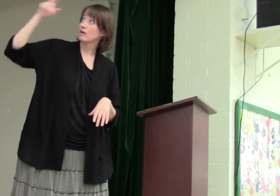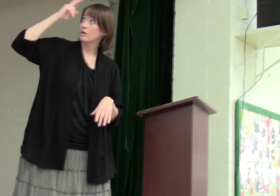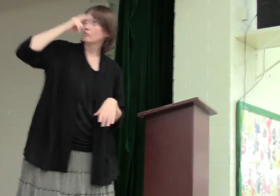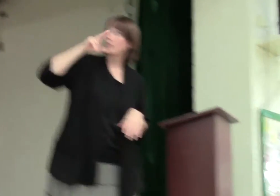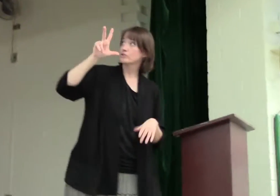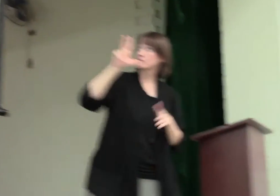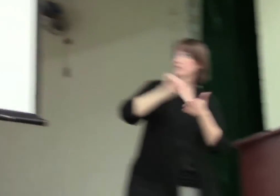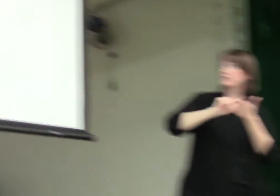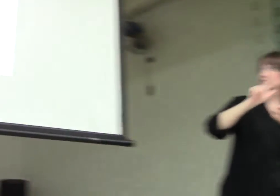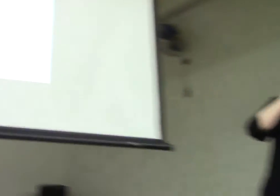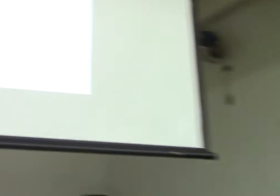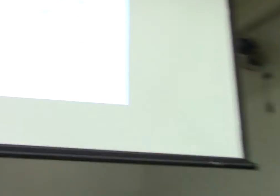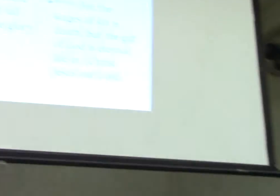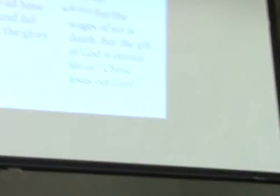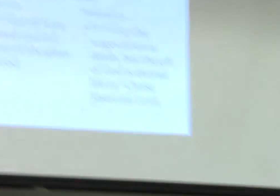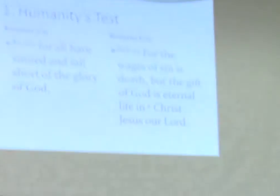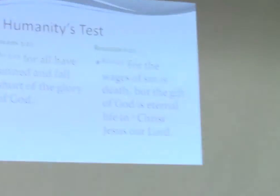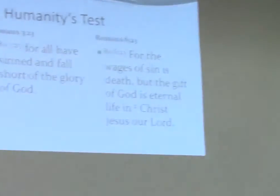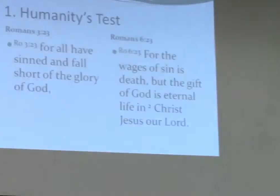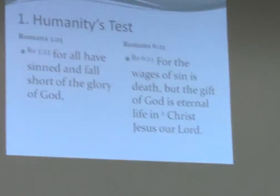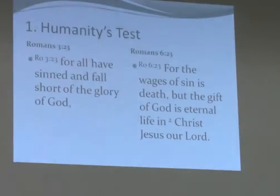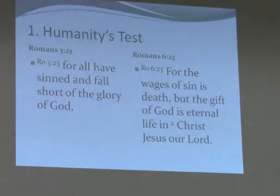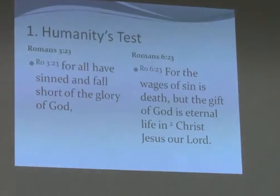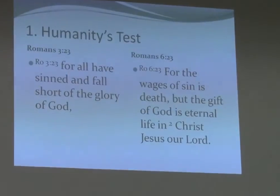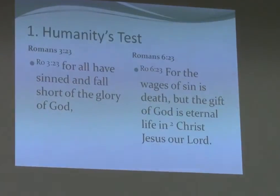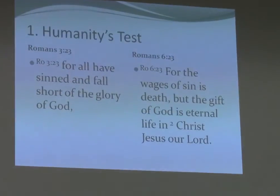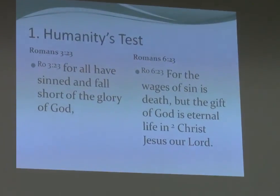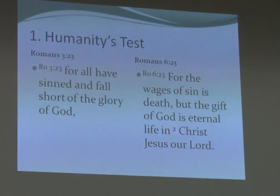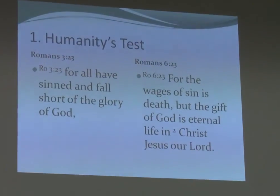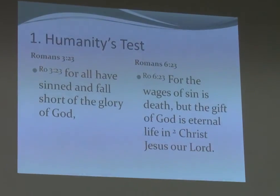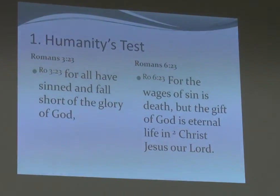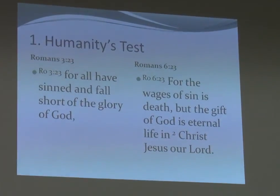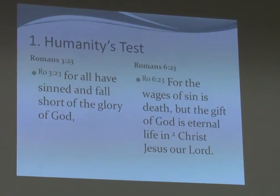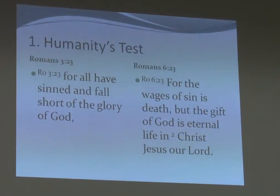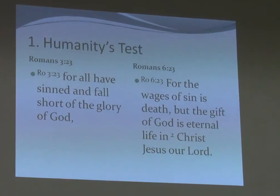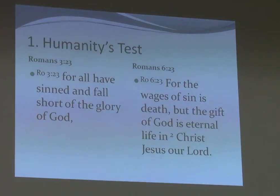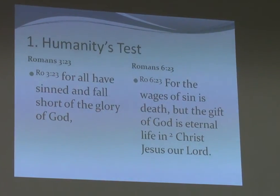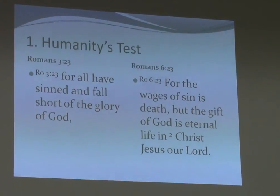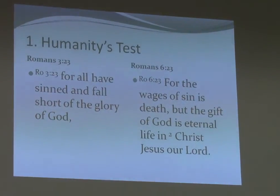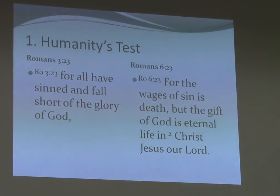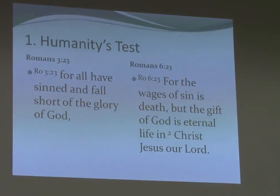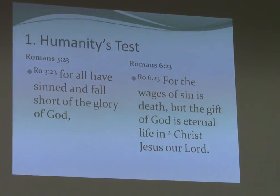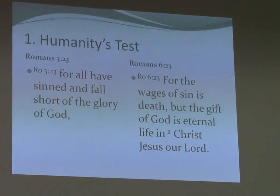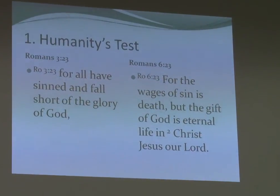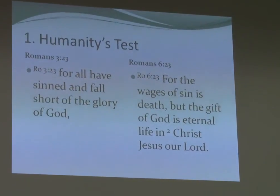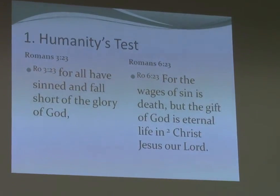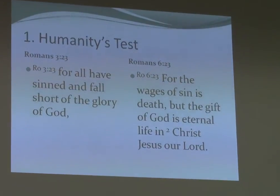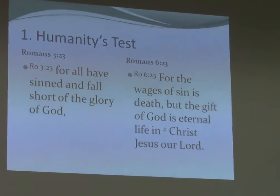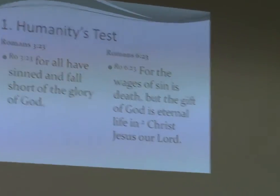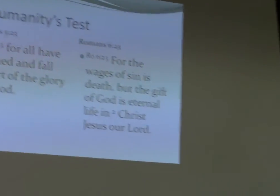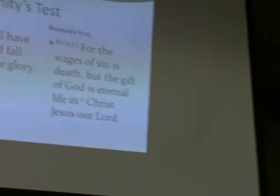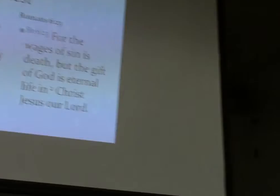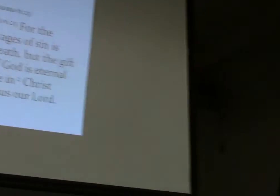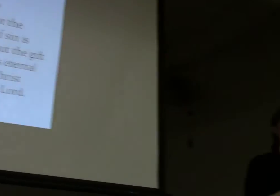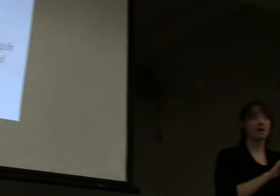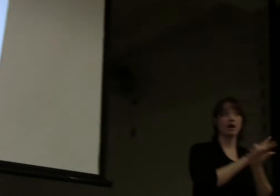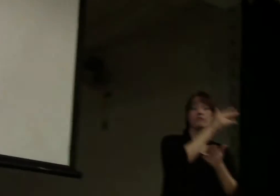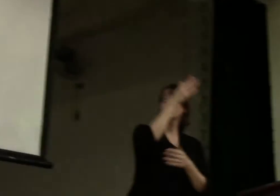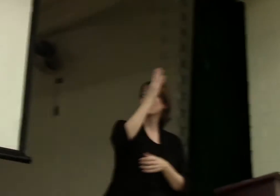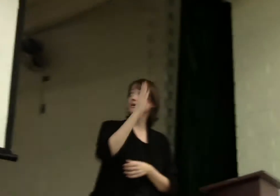Romans 3 verse 23 says, for all have sinned and fall short of the glory